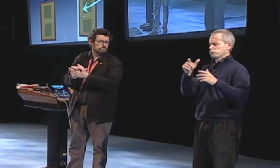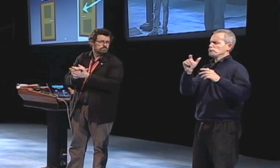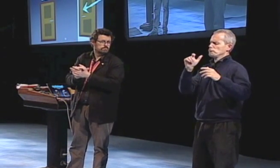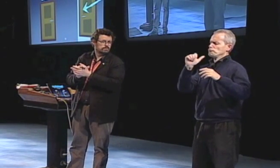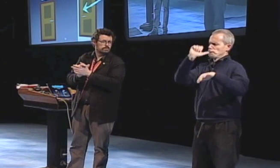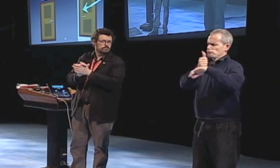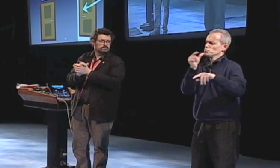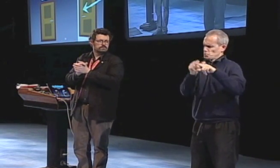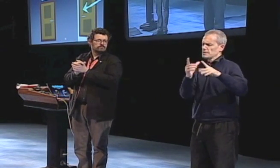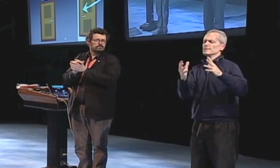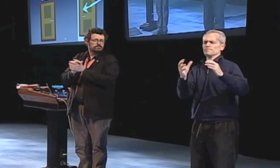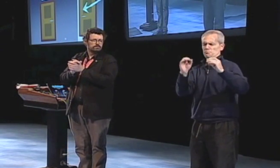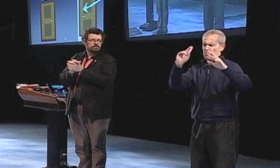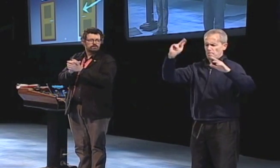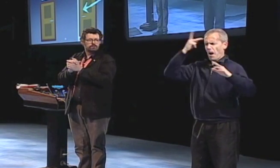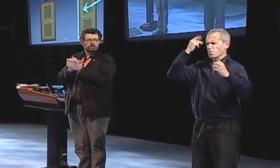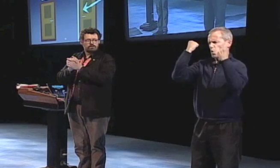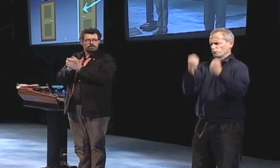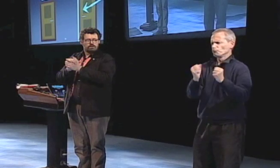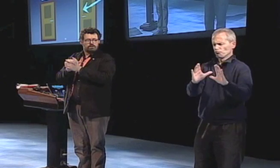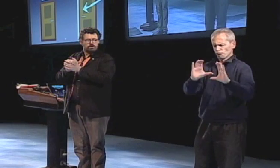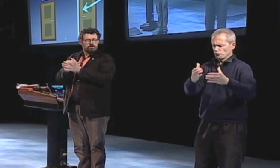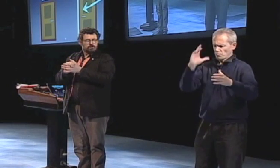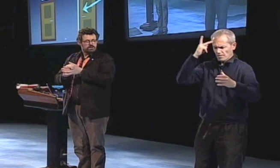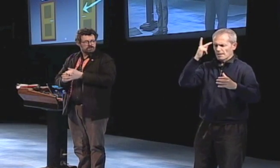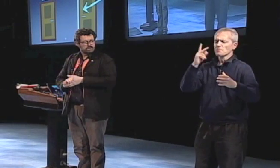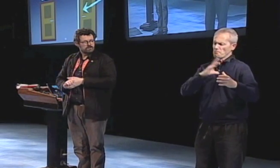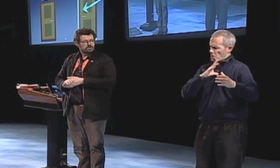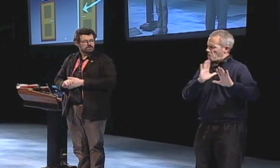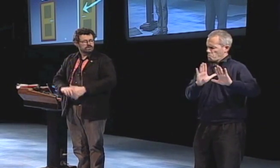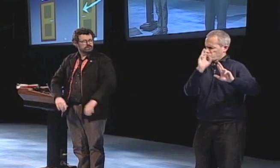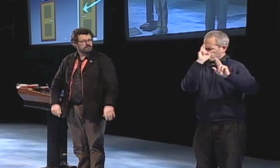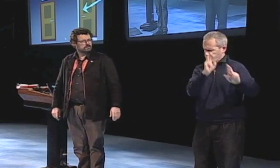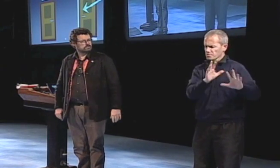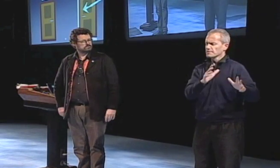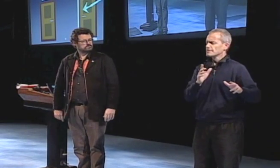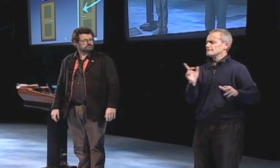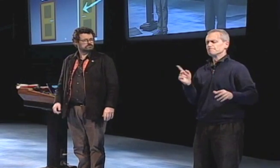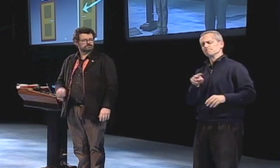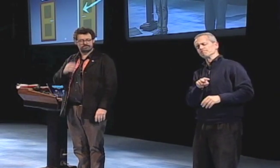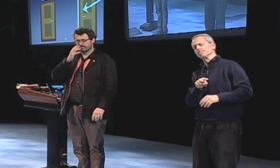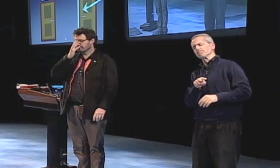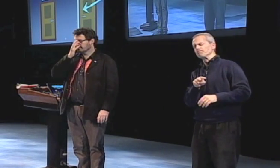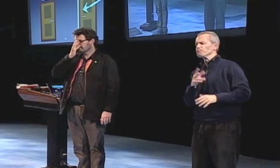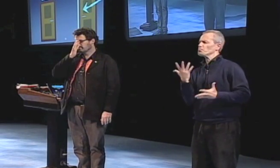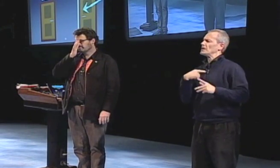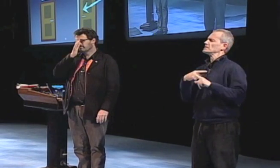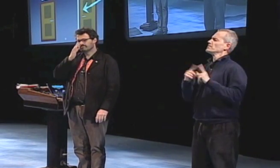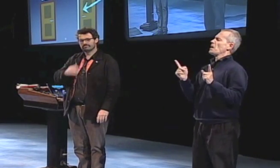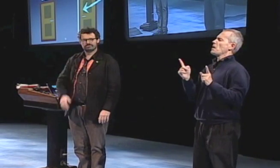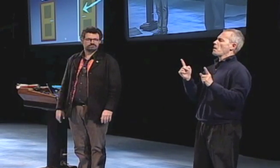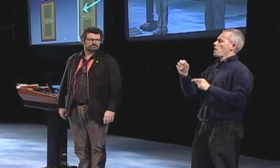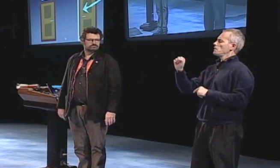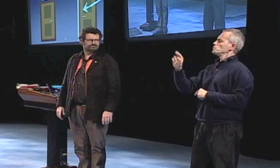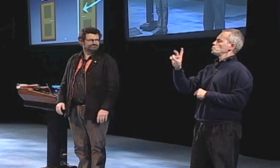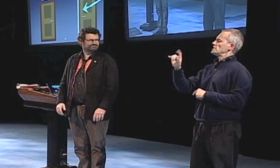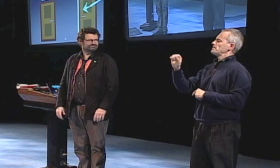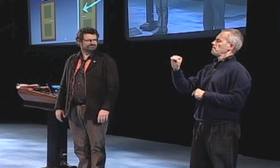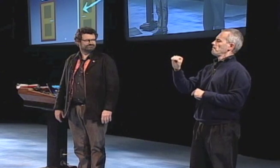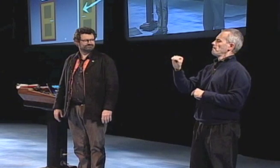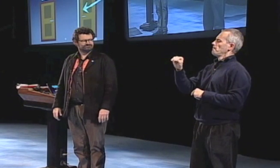audism had a definite definition and it was politically motivated word